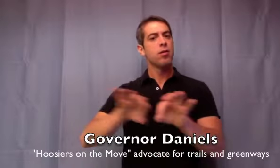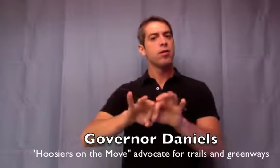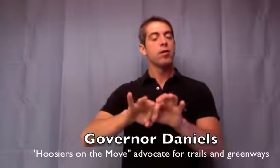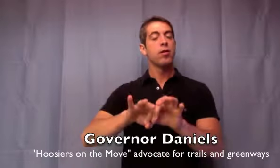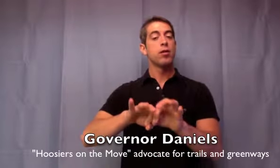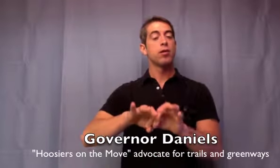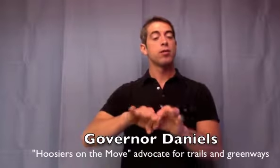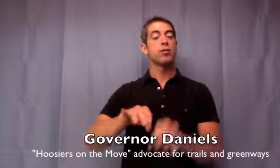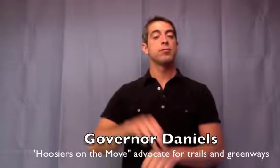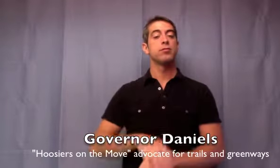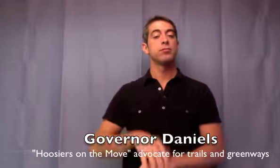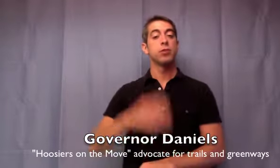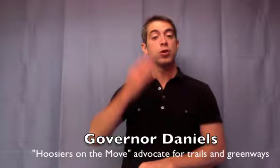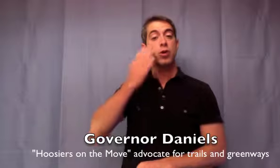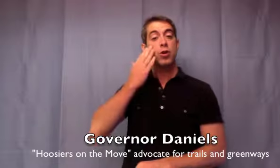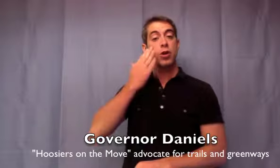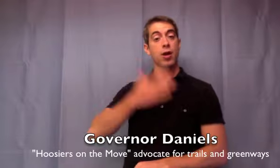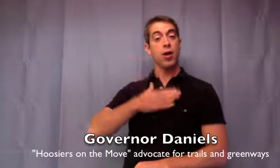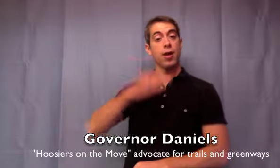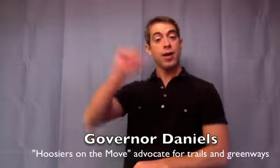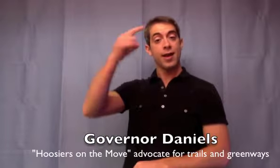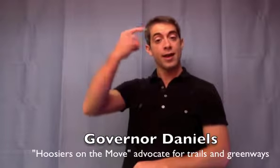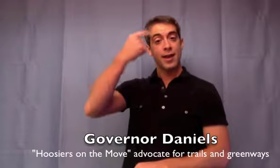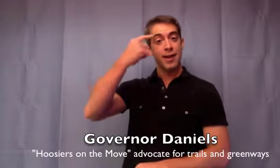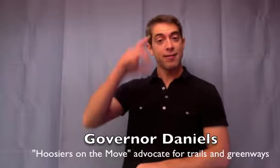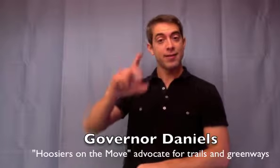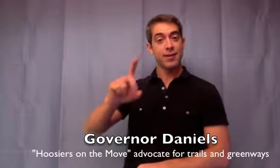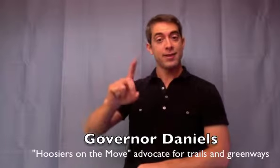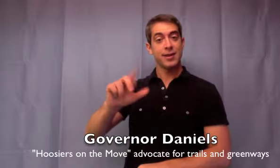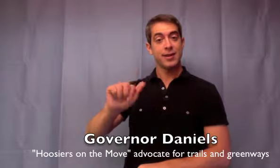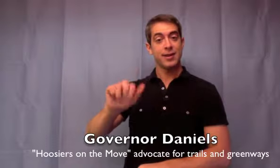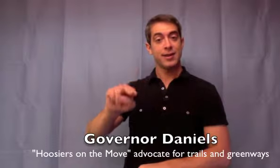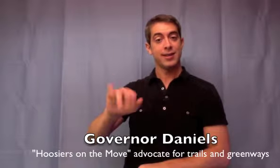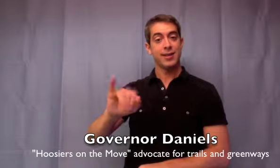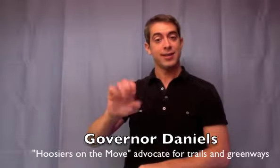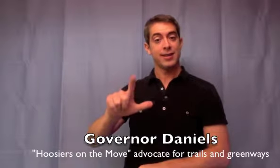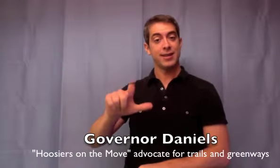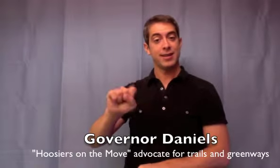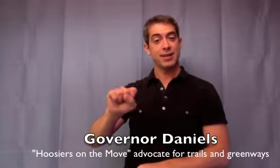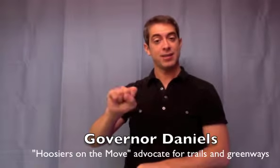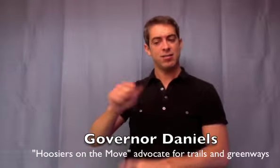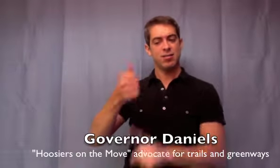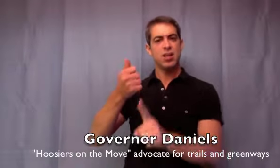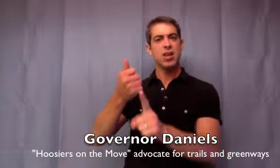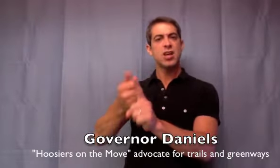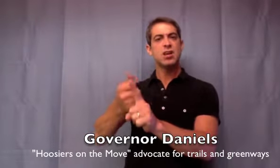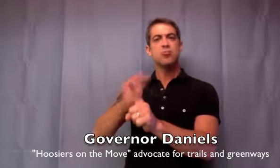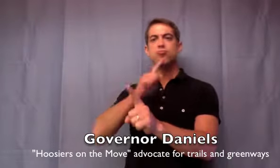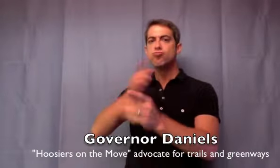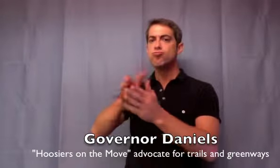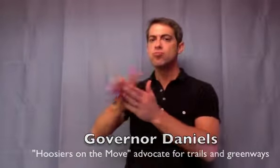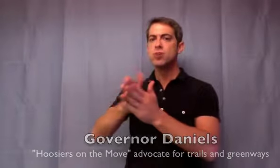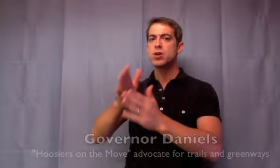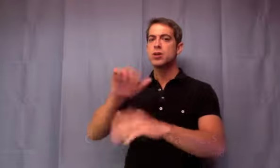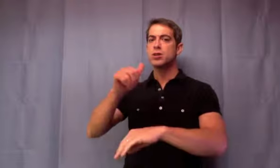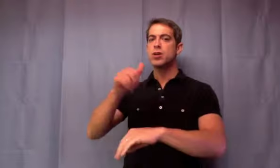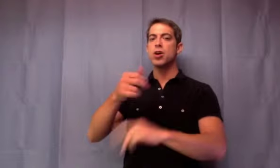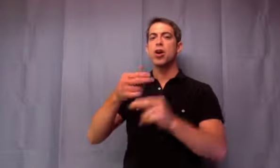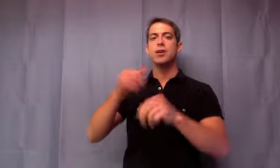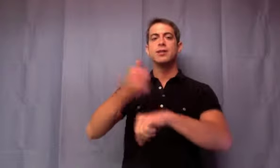advocating for trails. Under his leadership, the Hoosiers on the move plan was developed